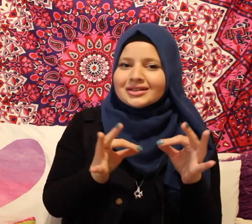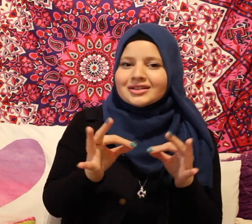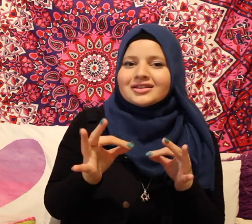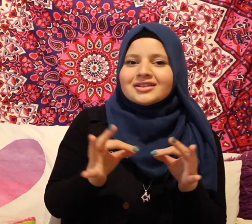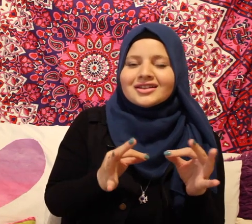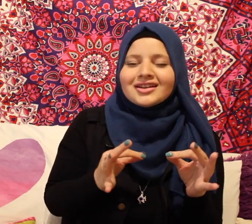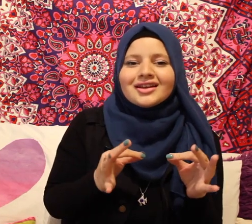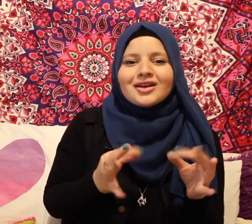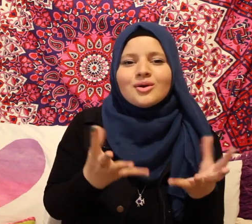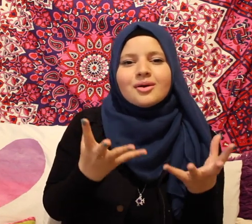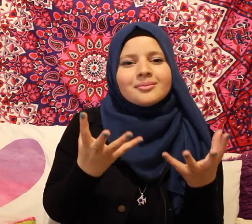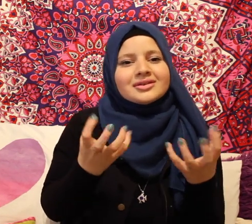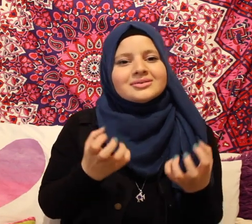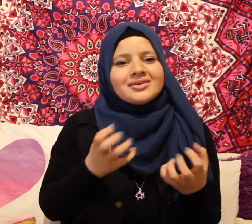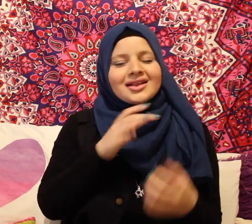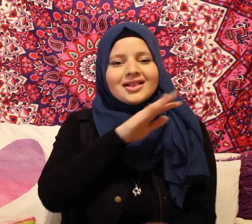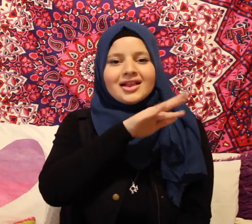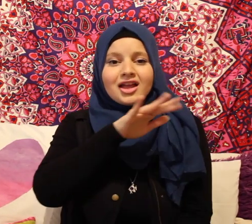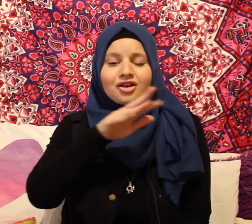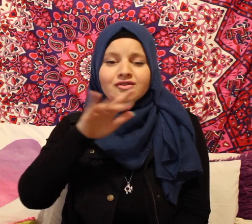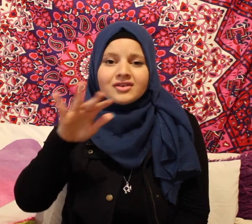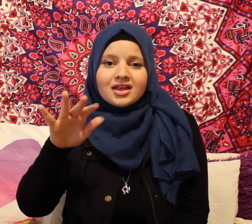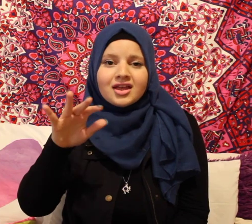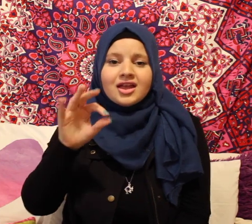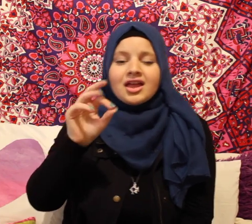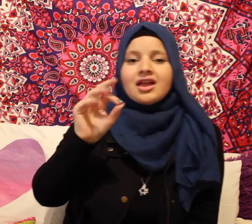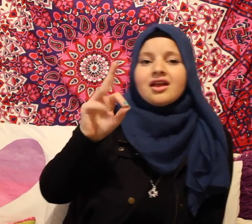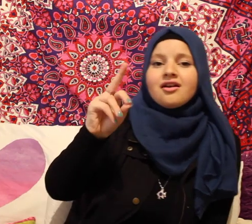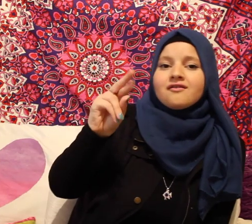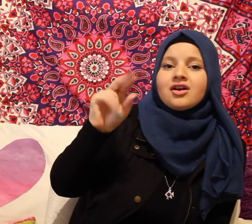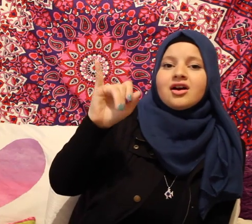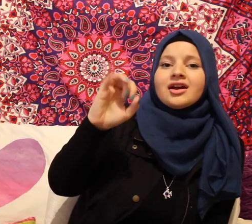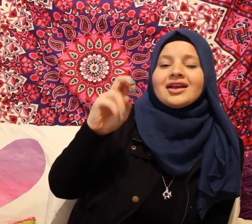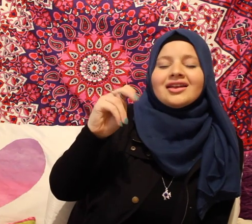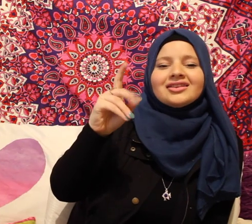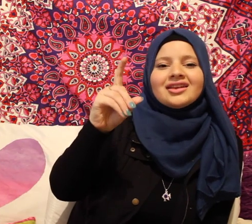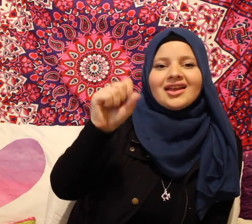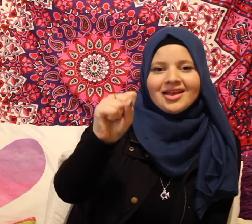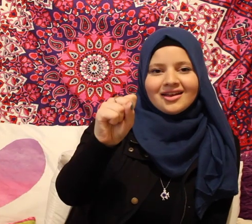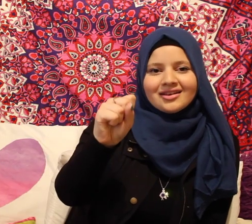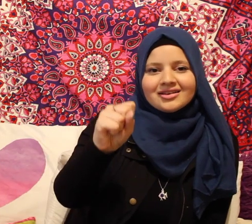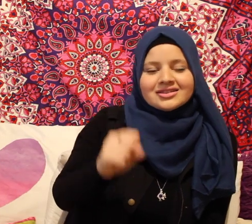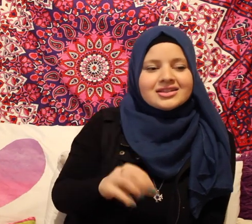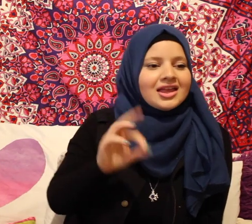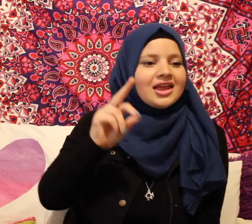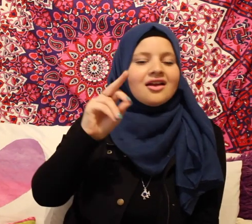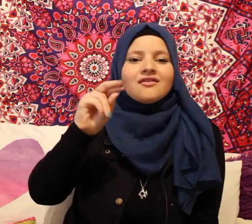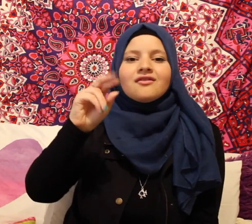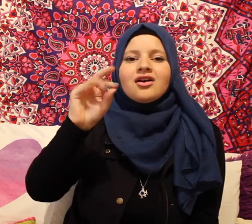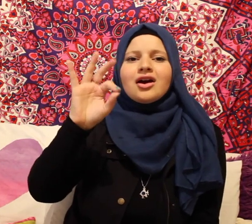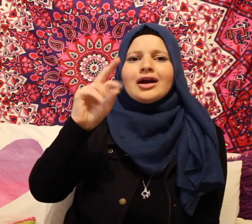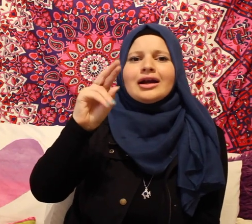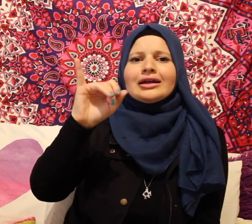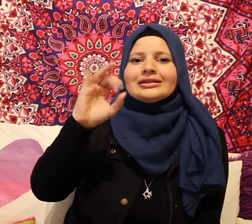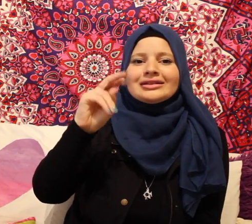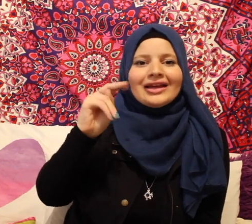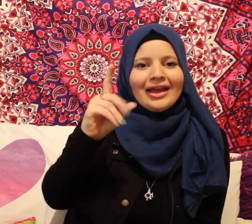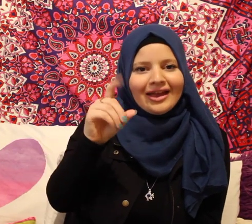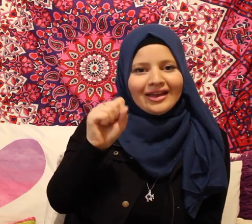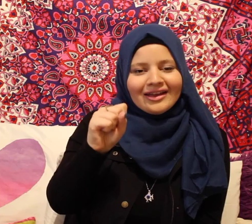clear? For me to spell it out for you, F-R-I-N-D-S F-R-I-N-D-S